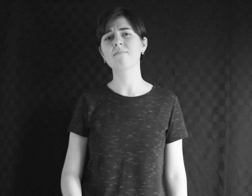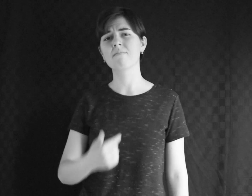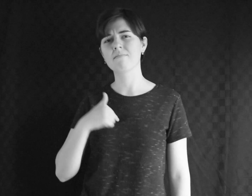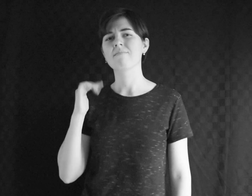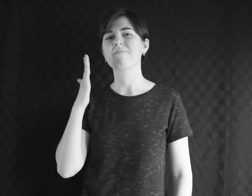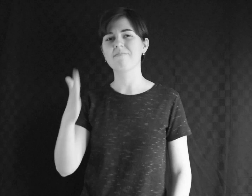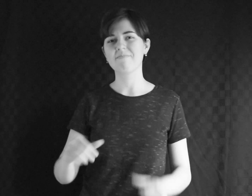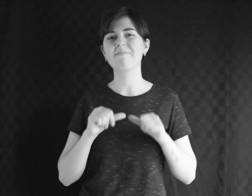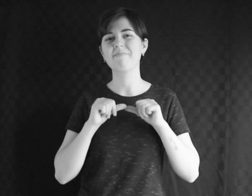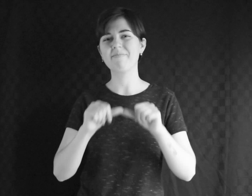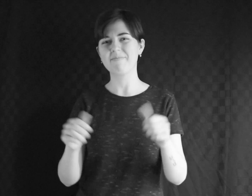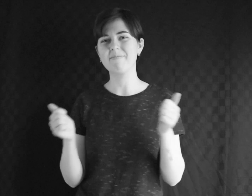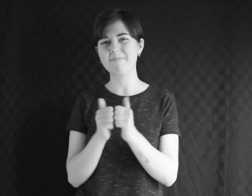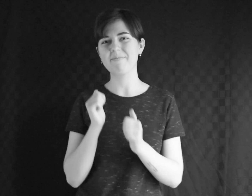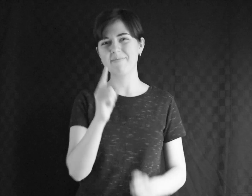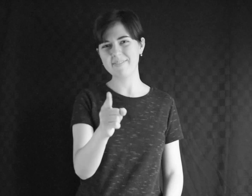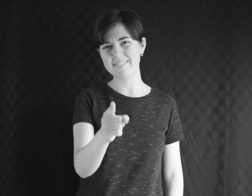I will stay with you